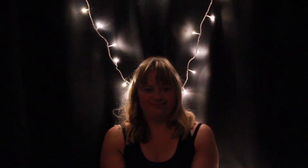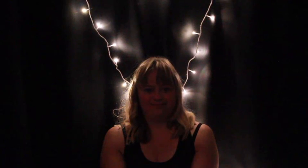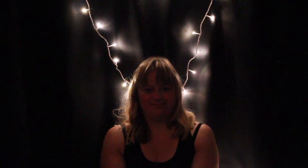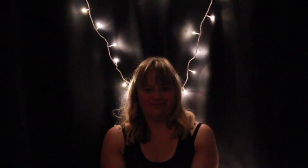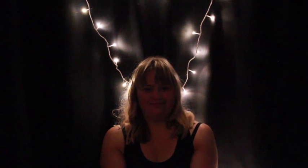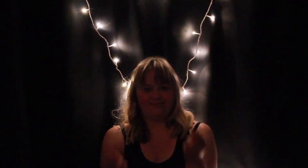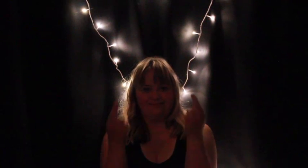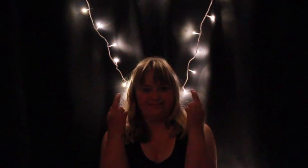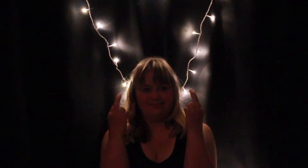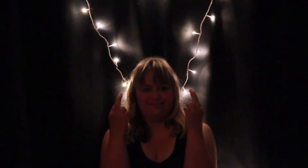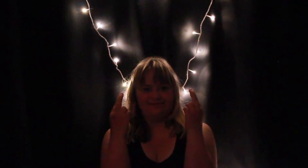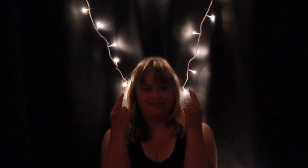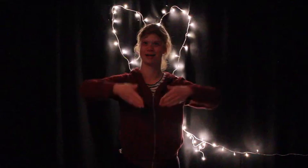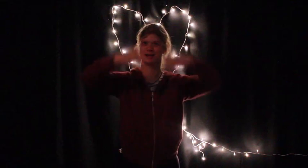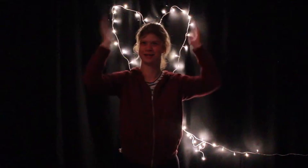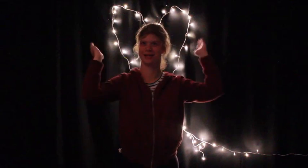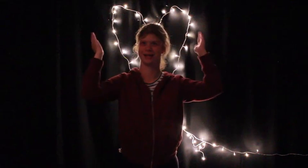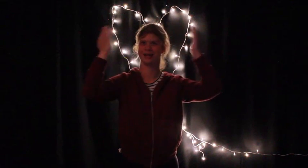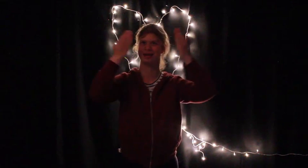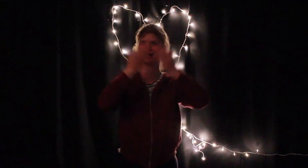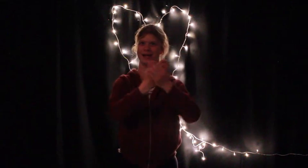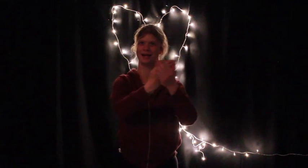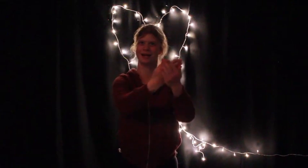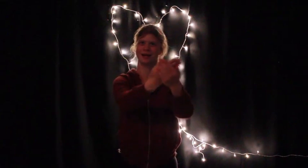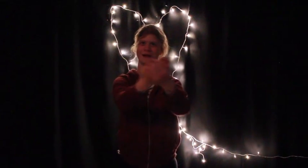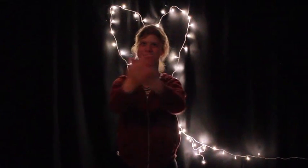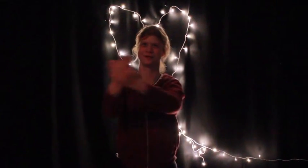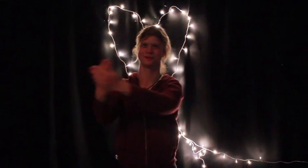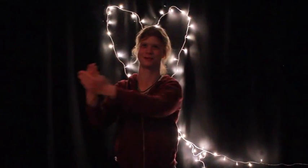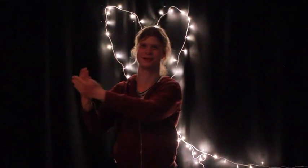I hope someday you will join us